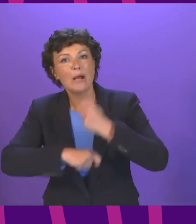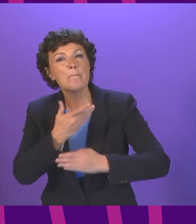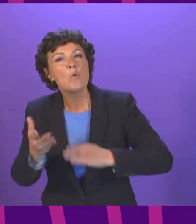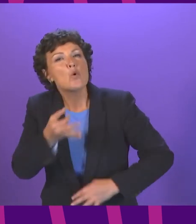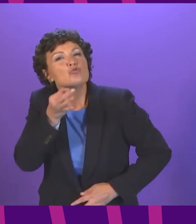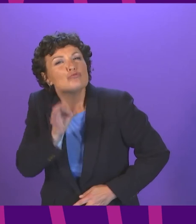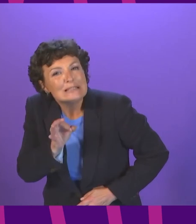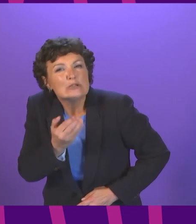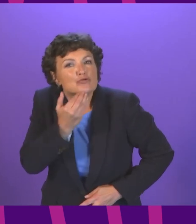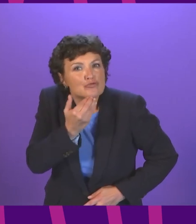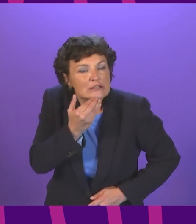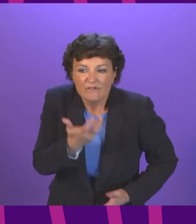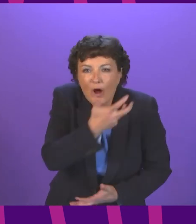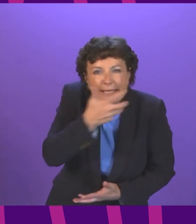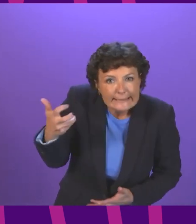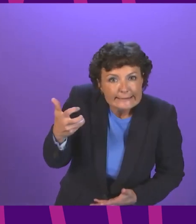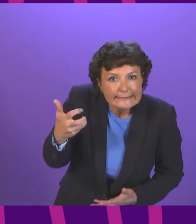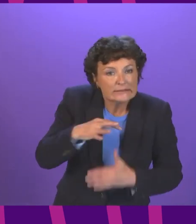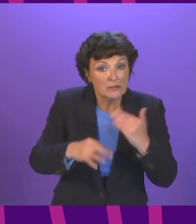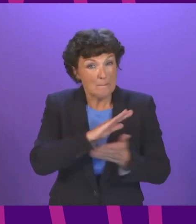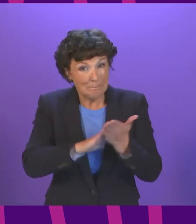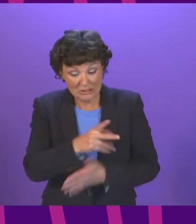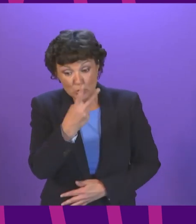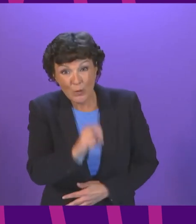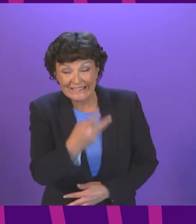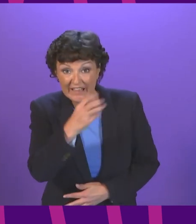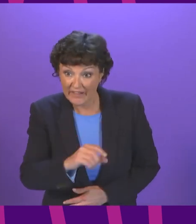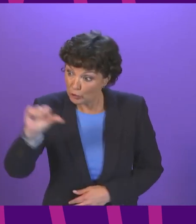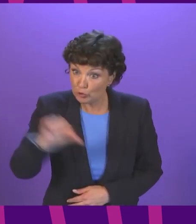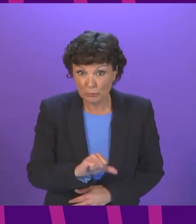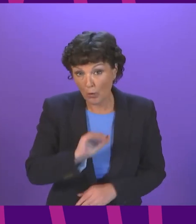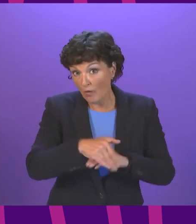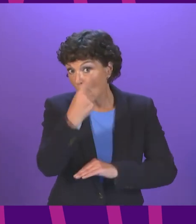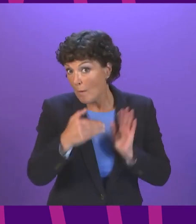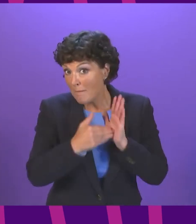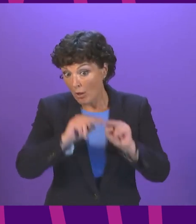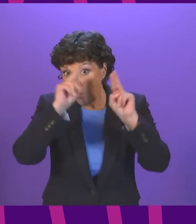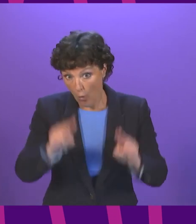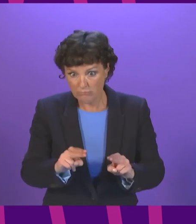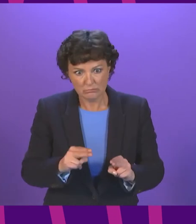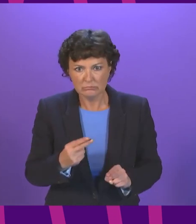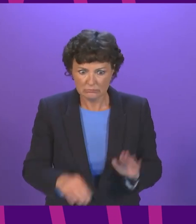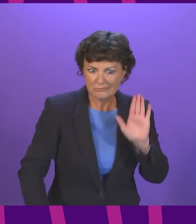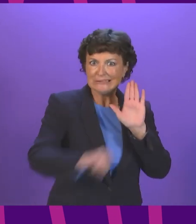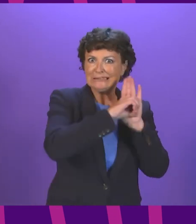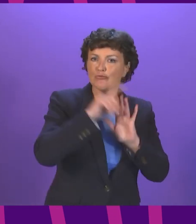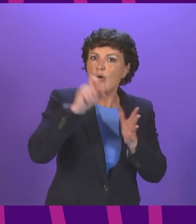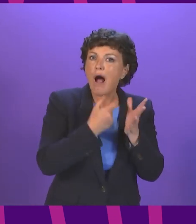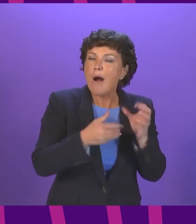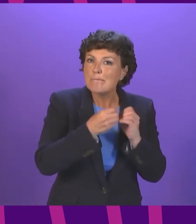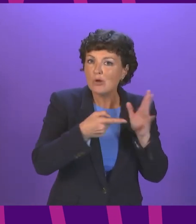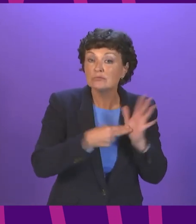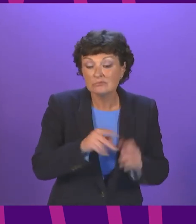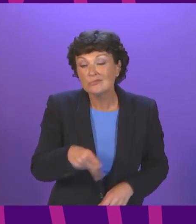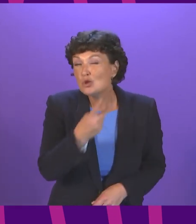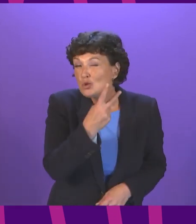decarbonisation of 1 million homes by 2030 We will lead a green travel revolution By 2024,